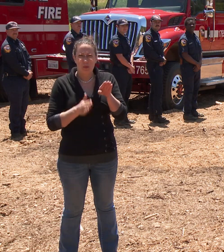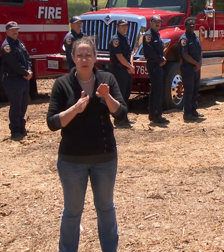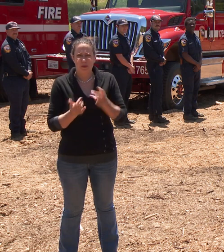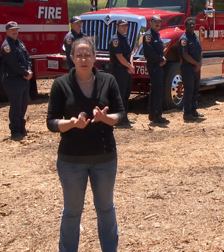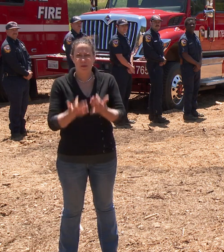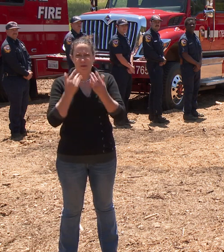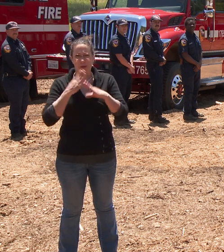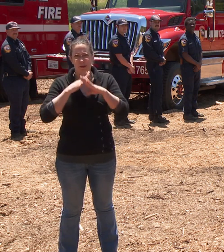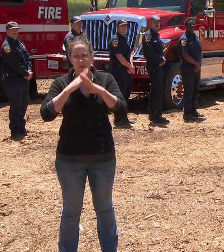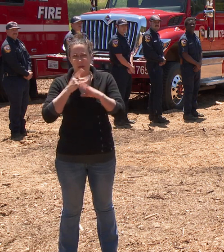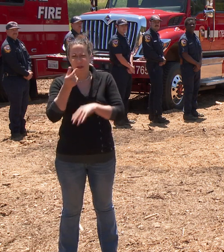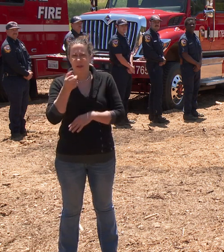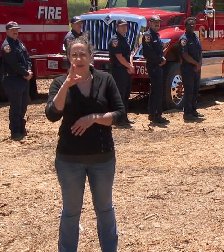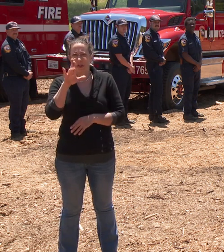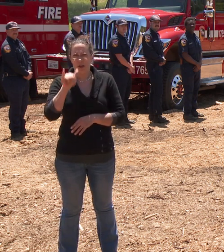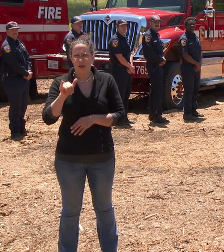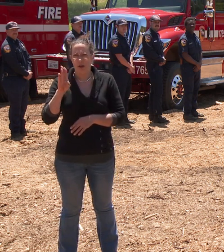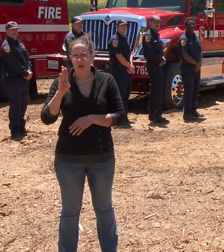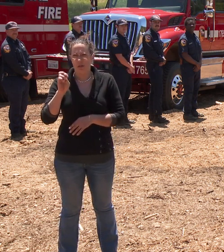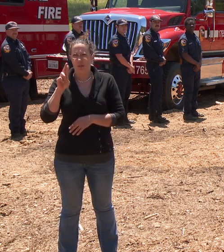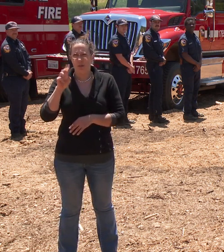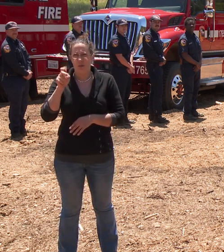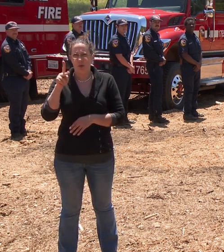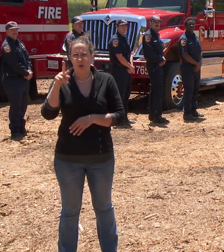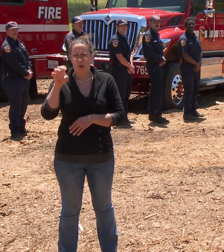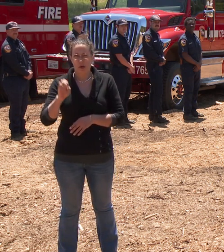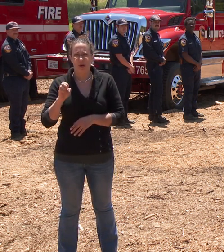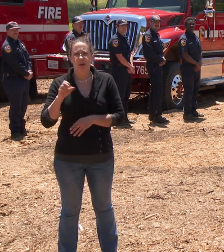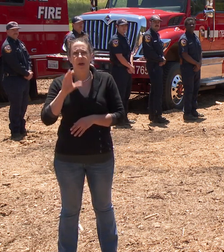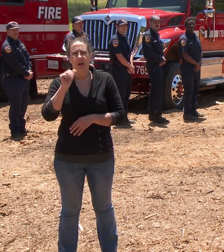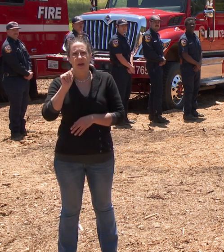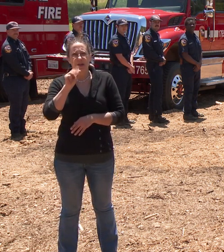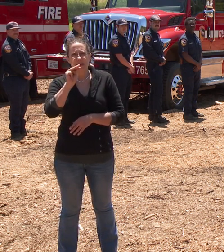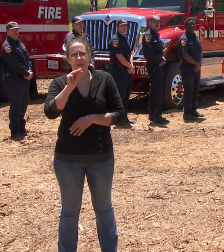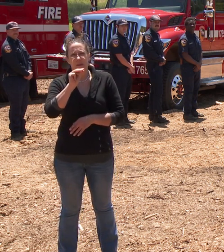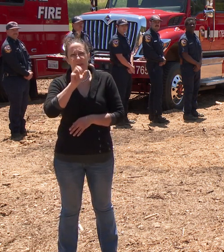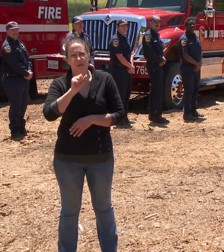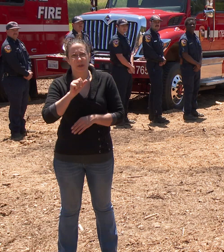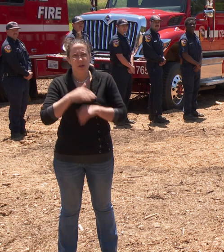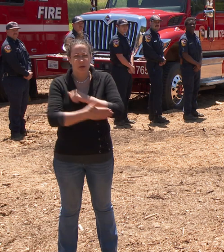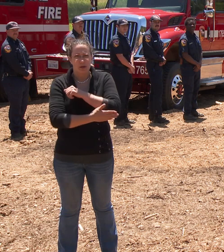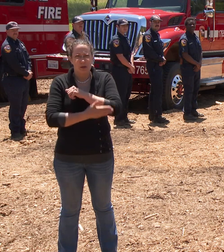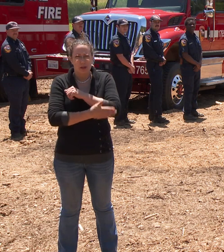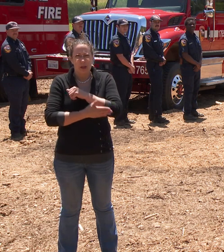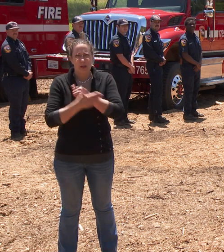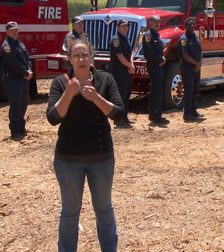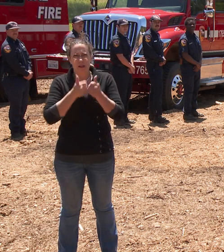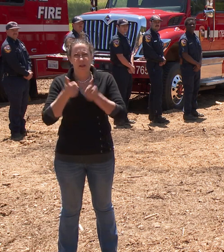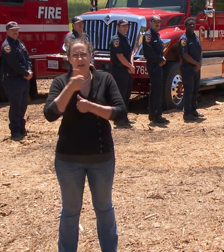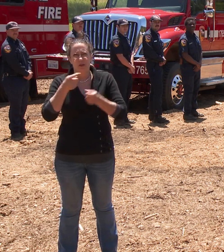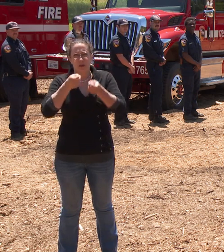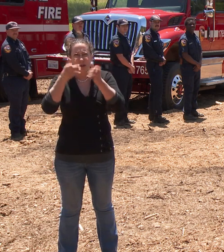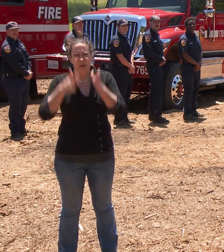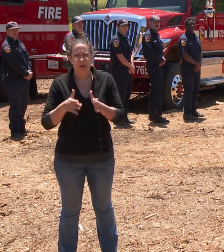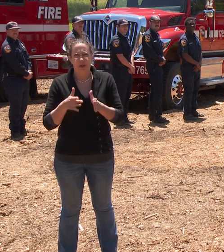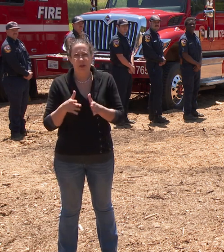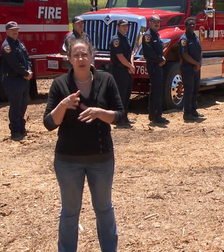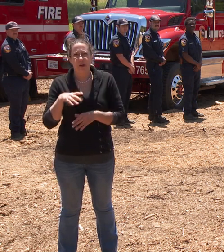President Gary Burke, and the San Mateo County Resource Conservation District's Executive Director Kellix Nelson.